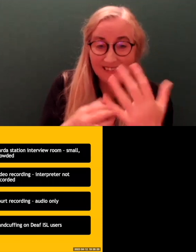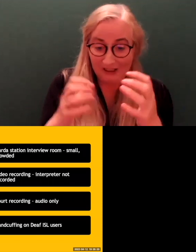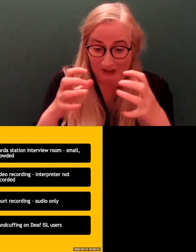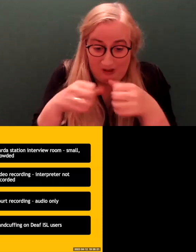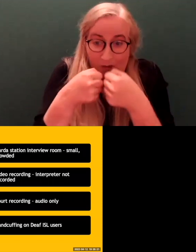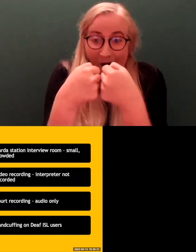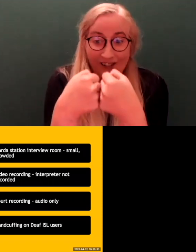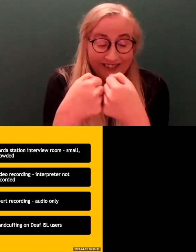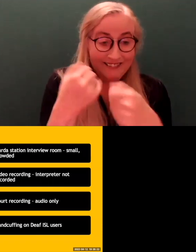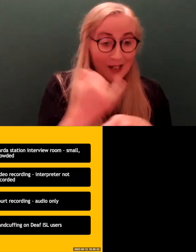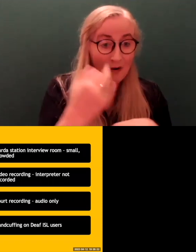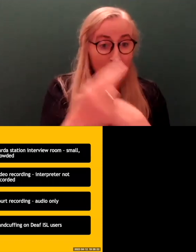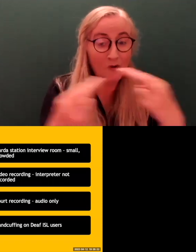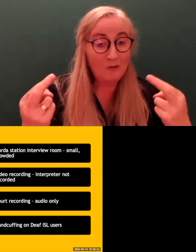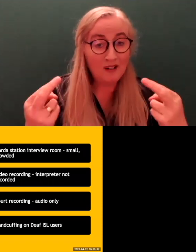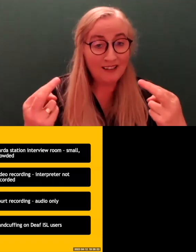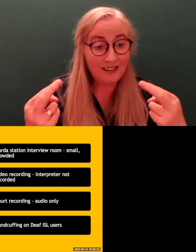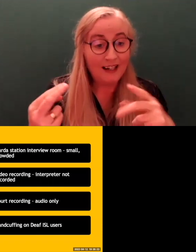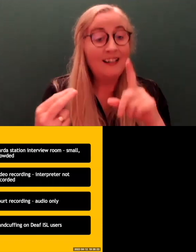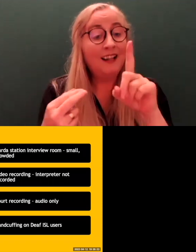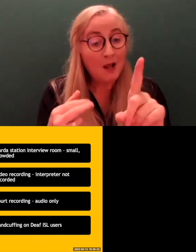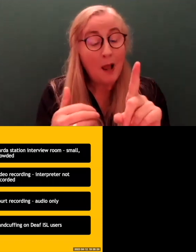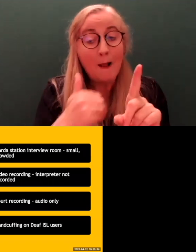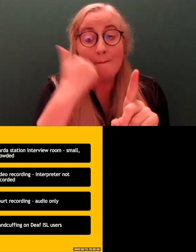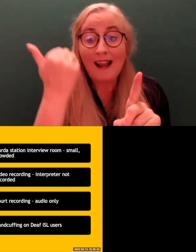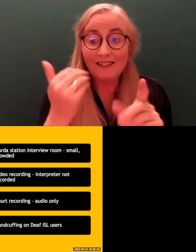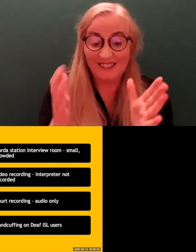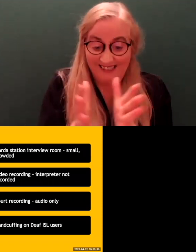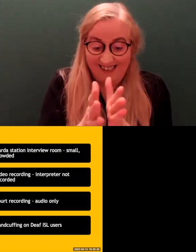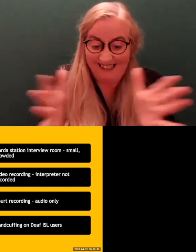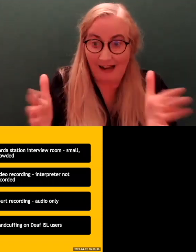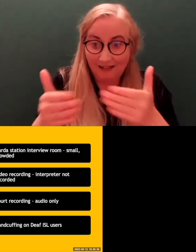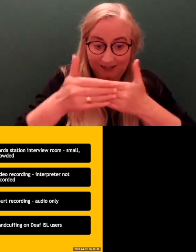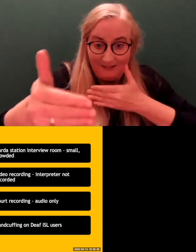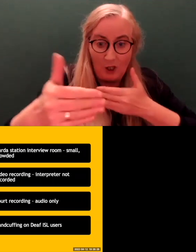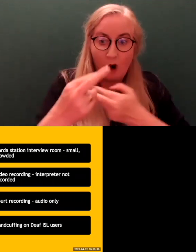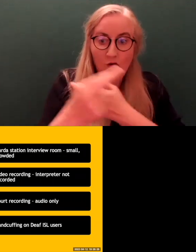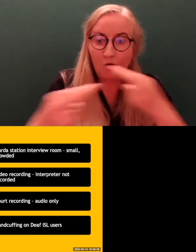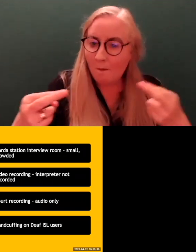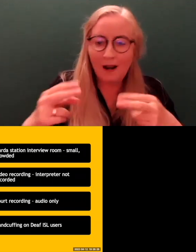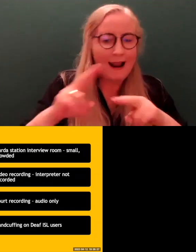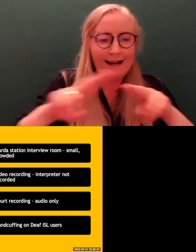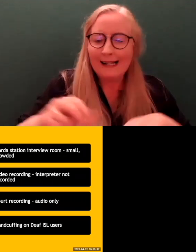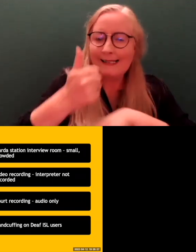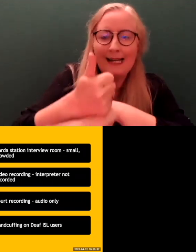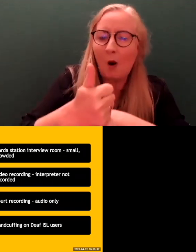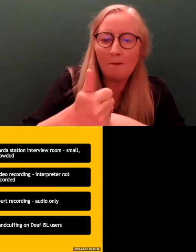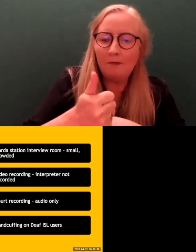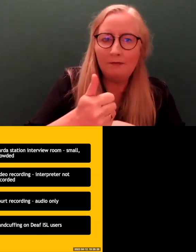And then because of the size of the room and because they're not set up with deaf people in mind, the